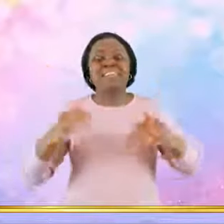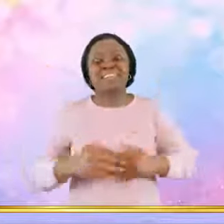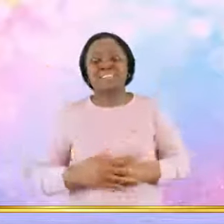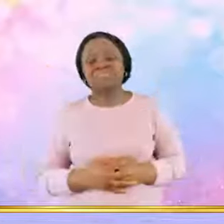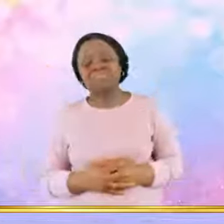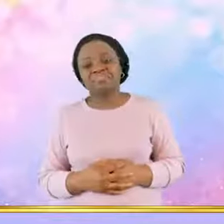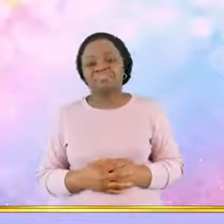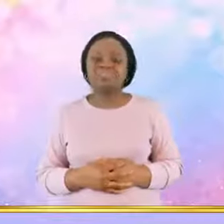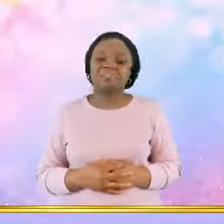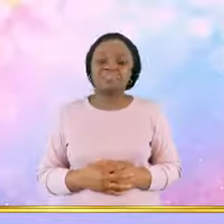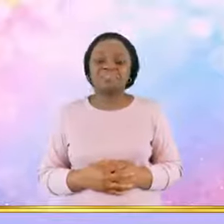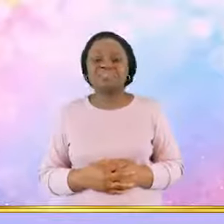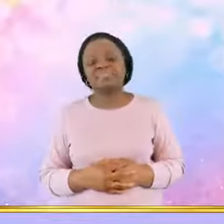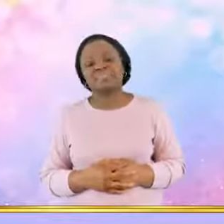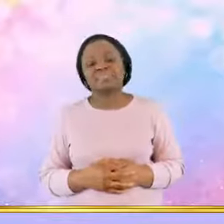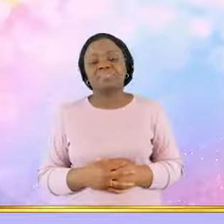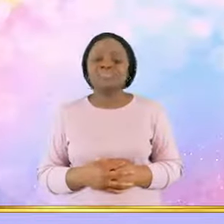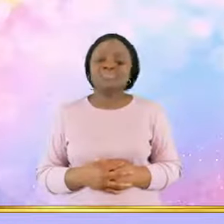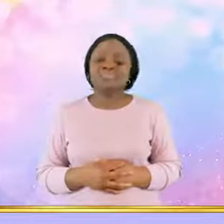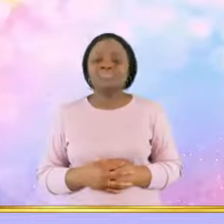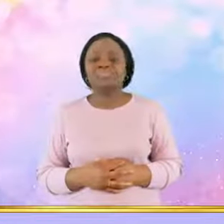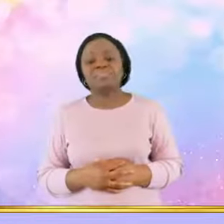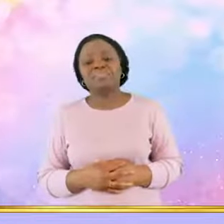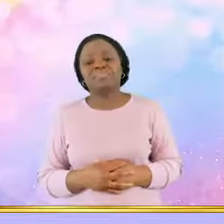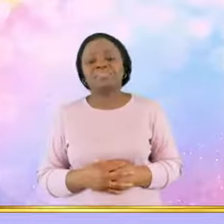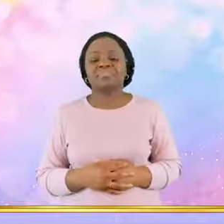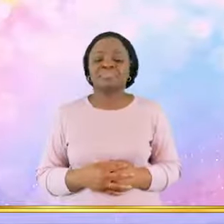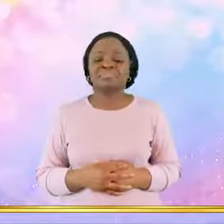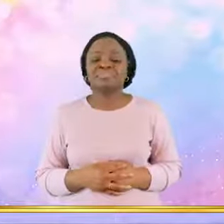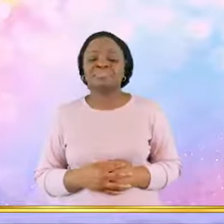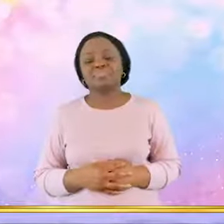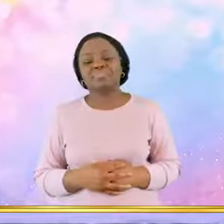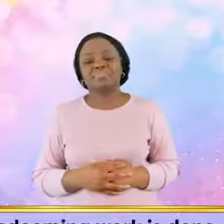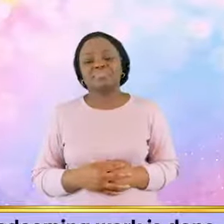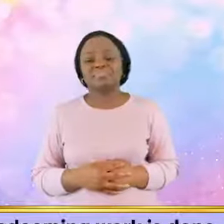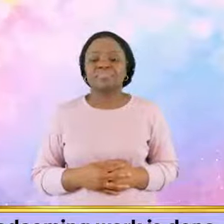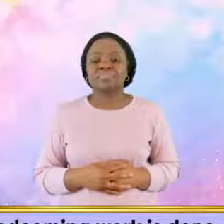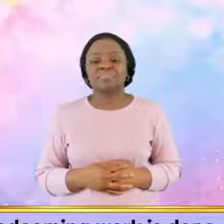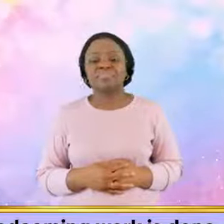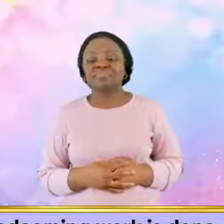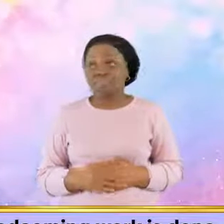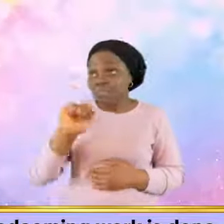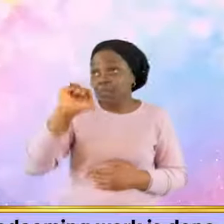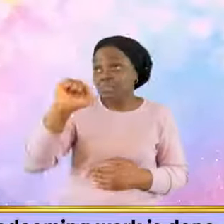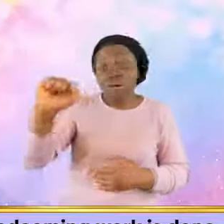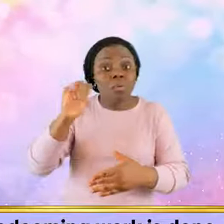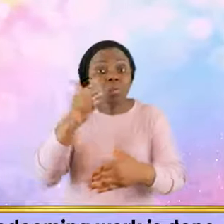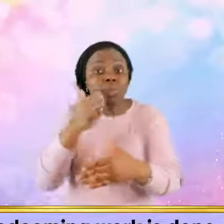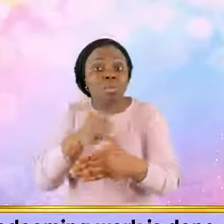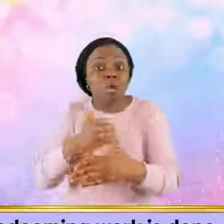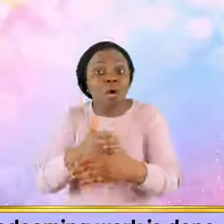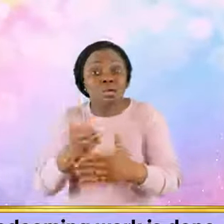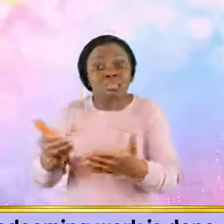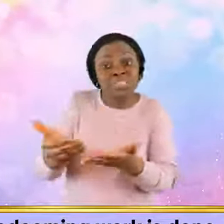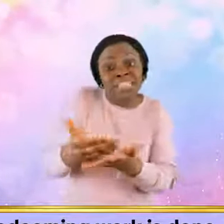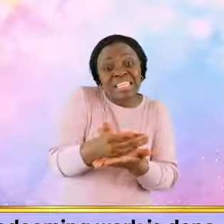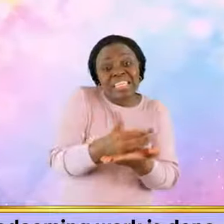Love's redeeming work